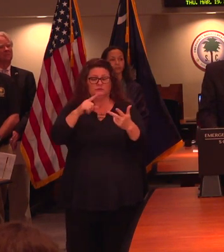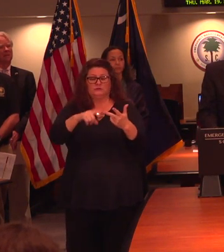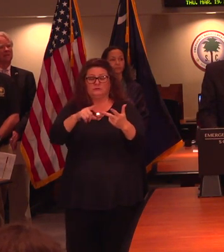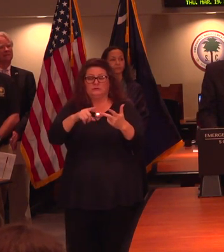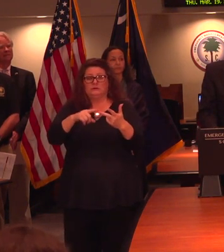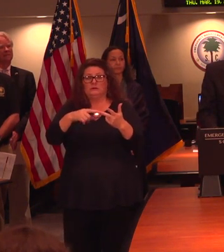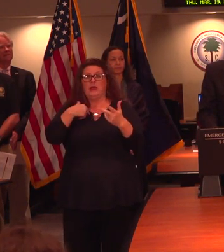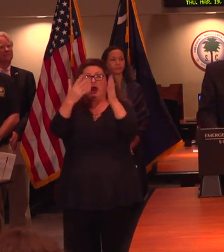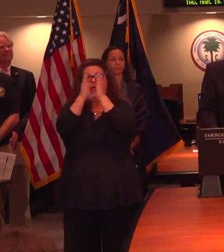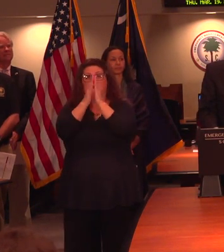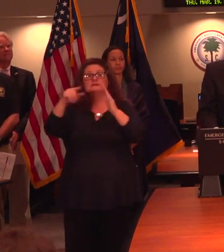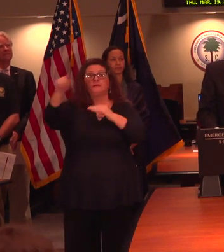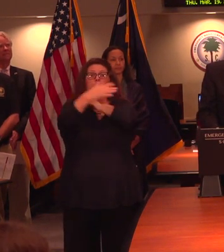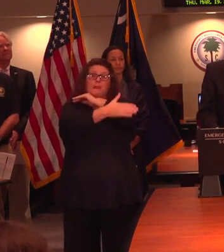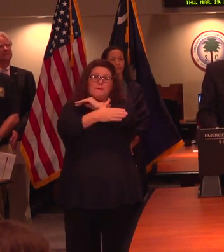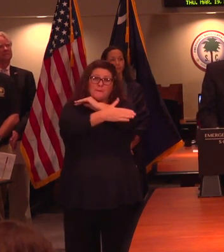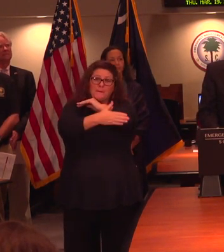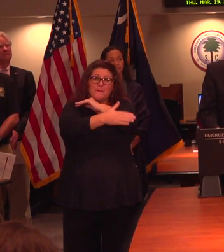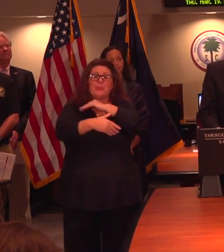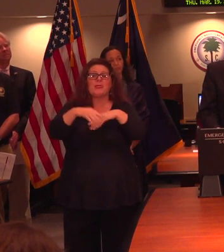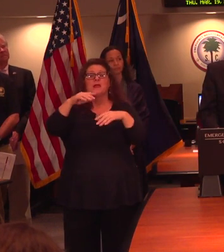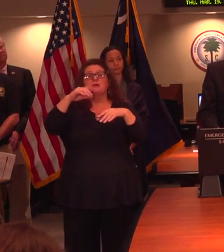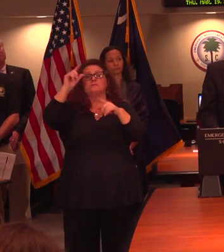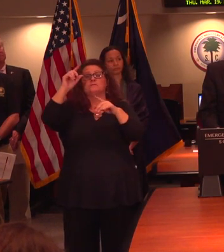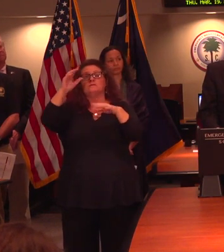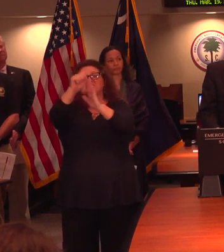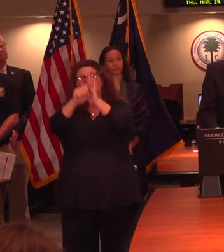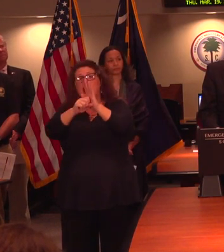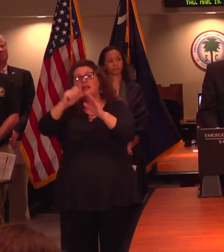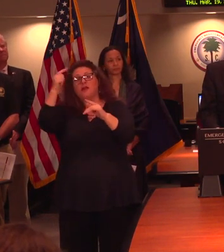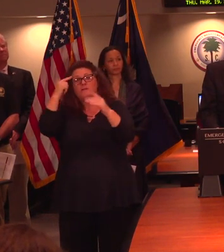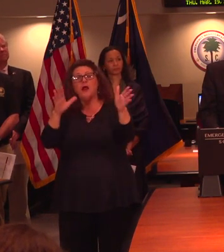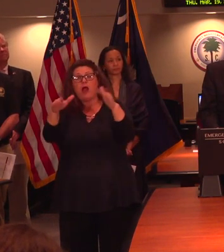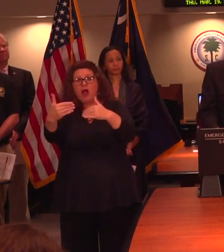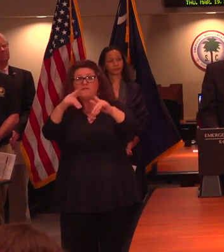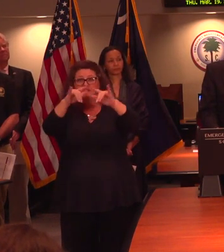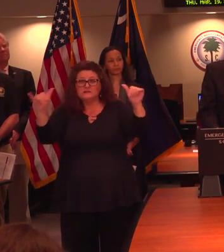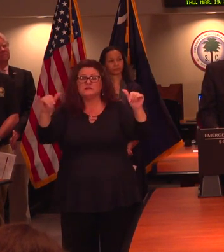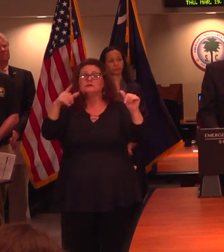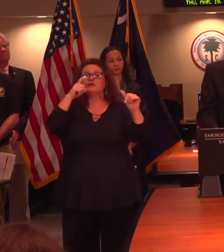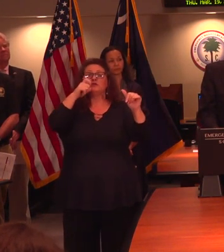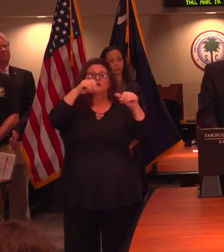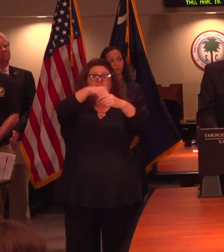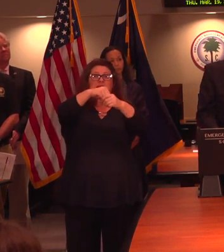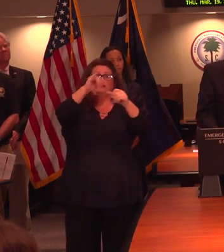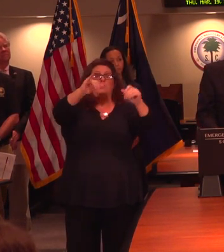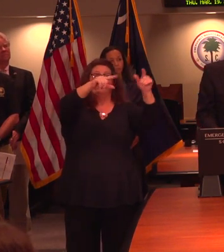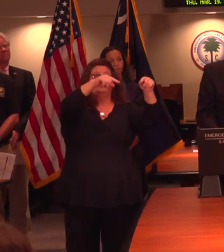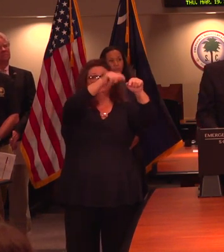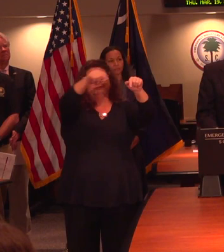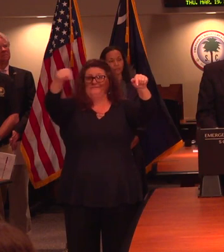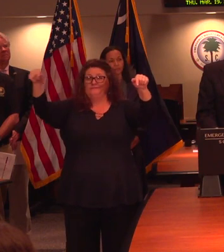unlimited access to buildings or facilities in which state agencies are housed. And provide that